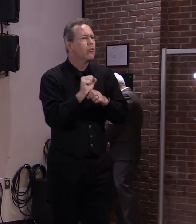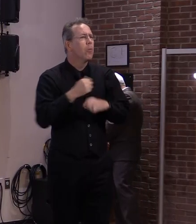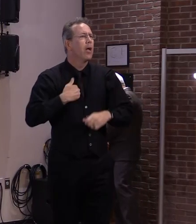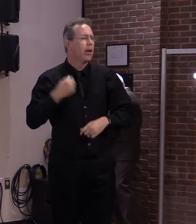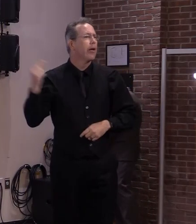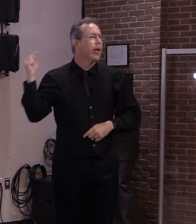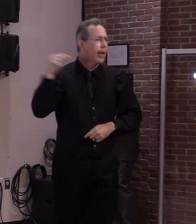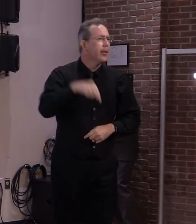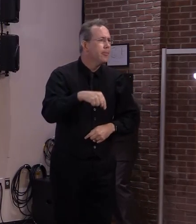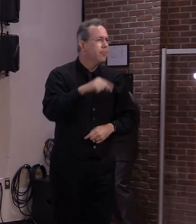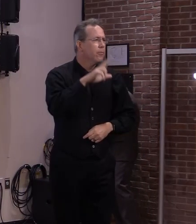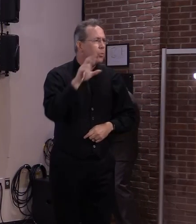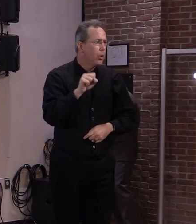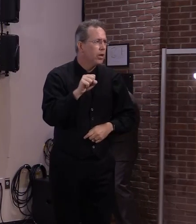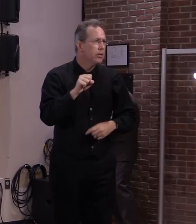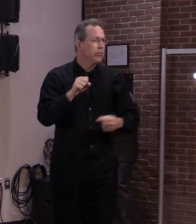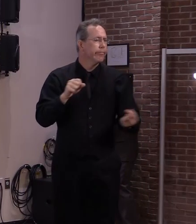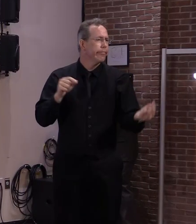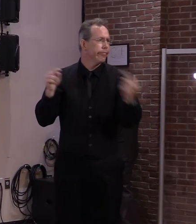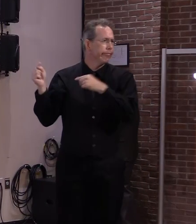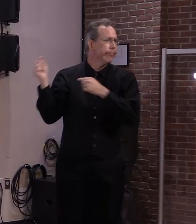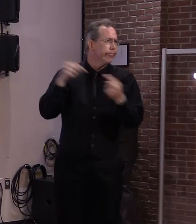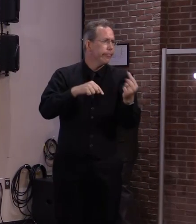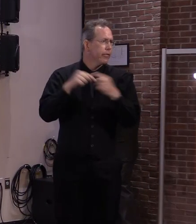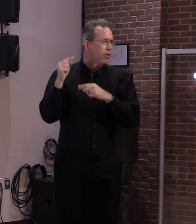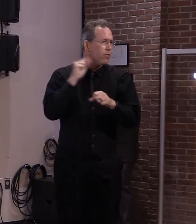So we'll continue to do our part in our small way.